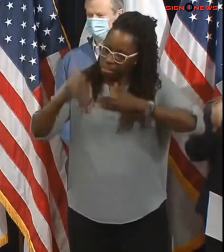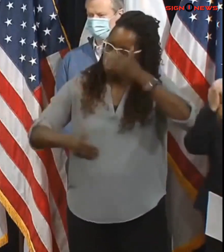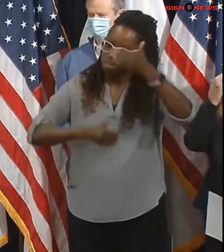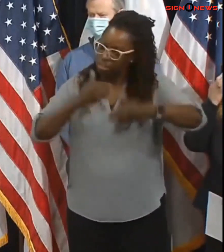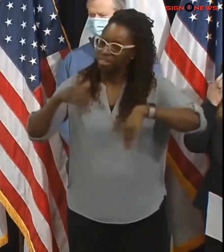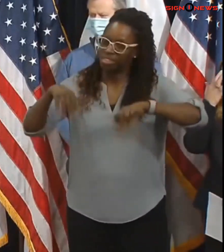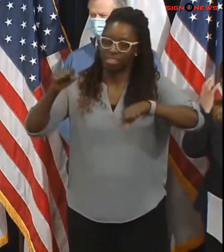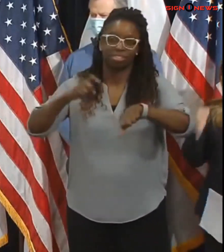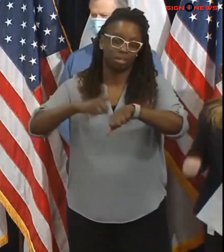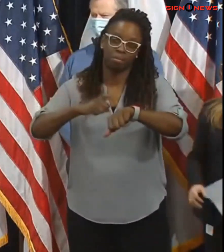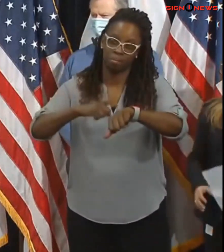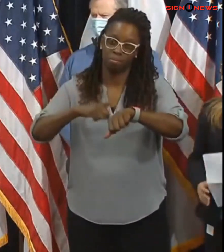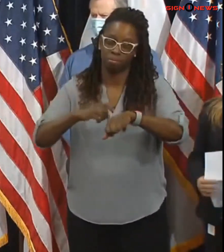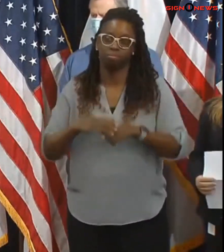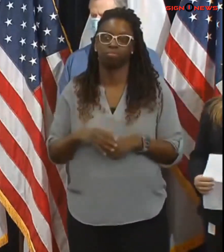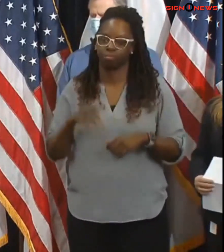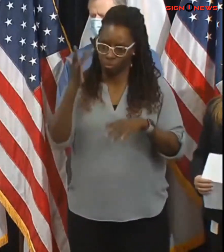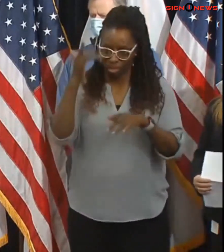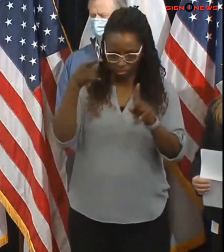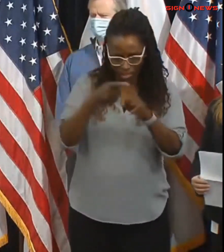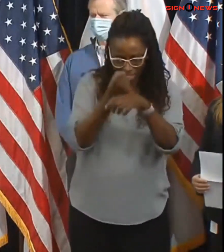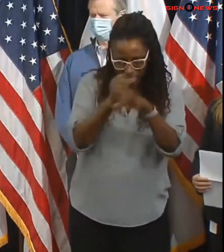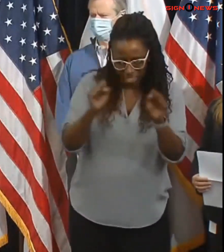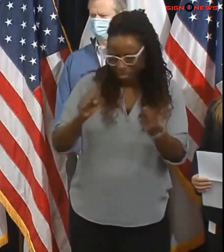please stay safe and i will turn it over to mema director don brantley